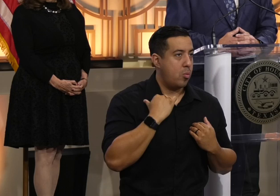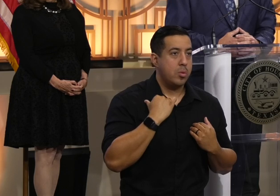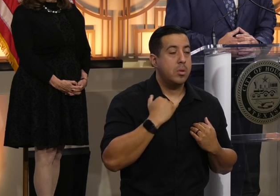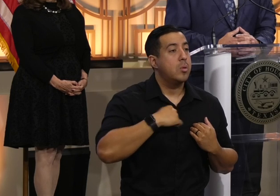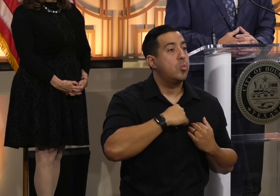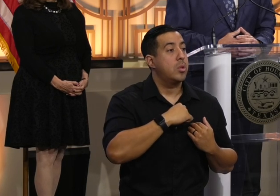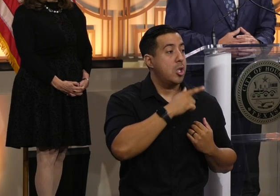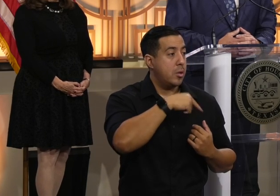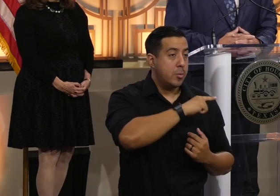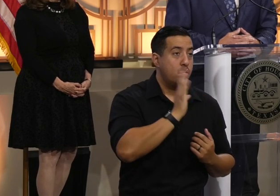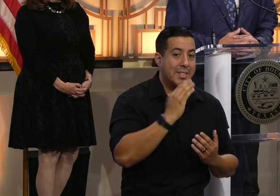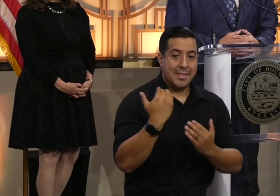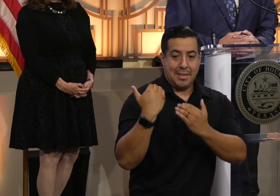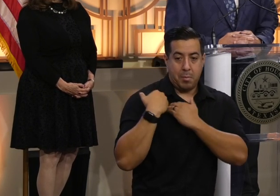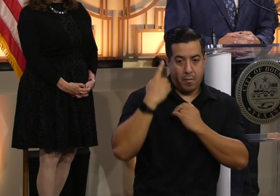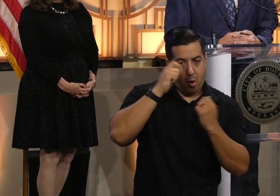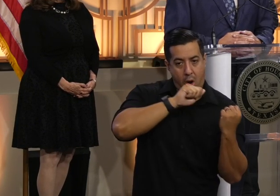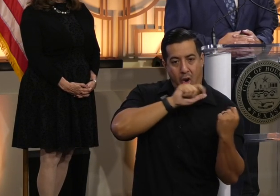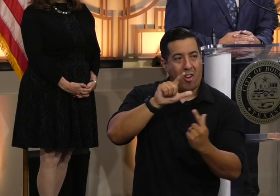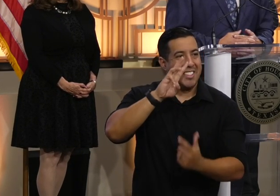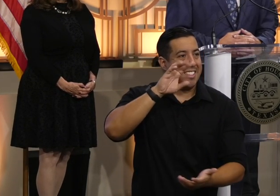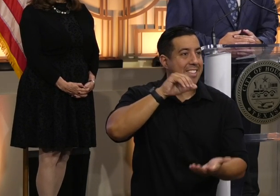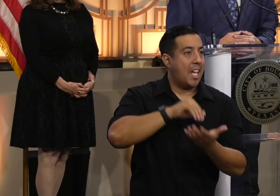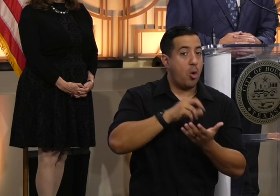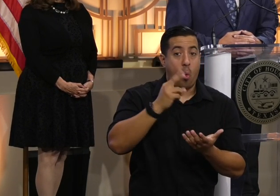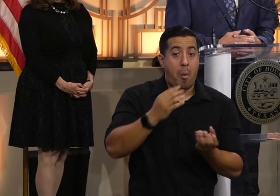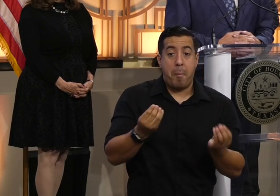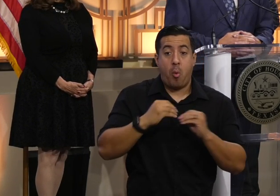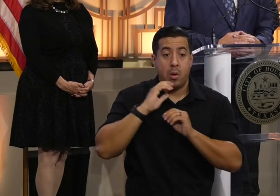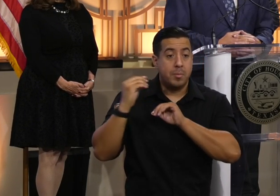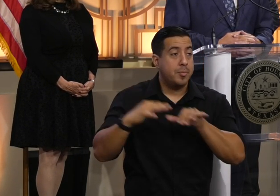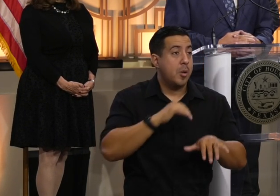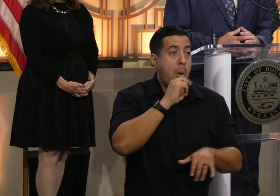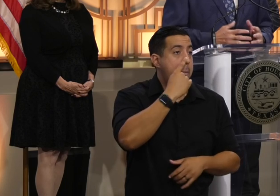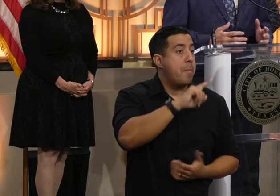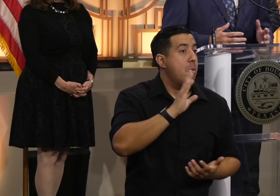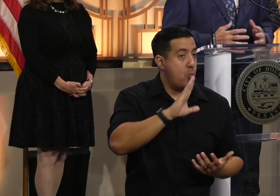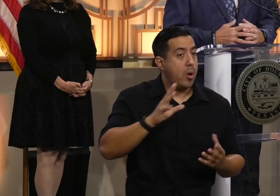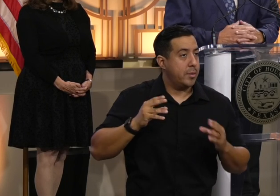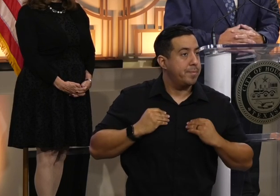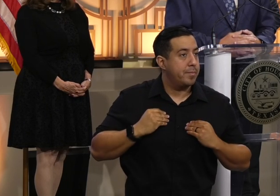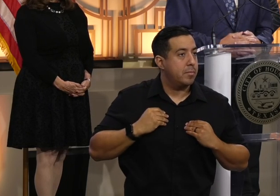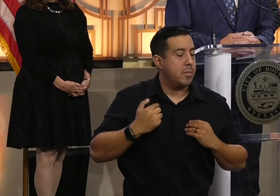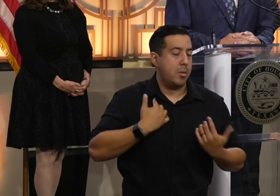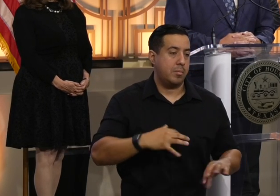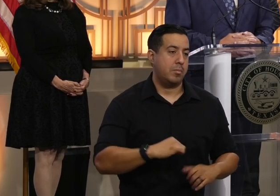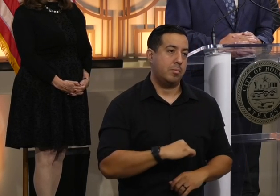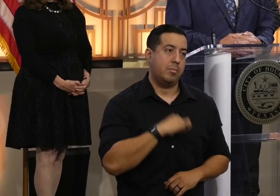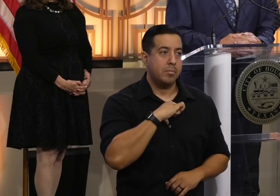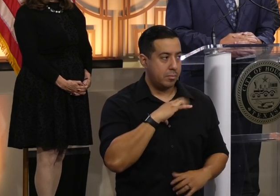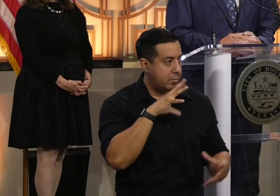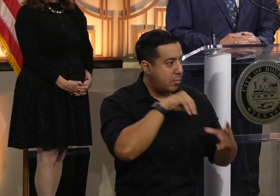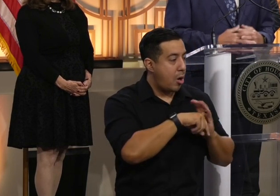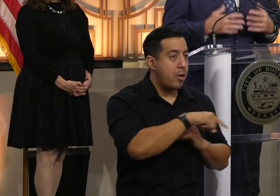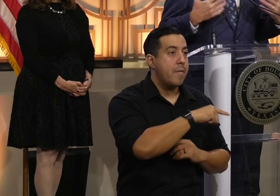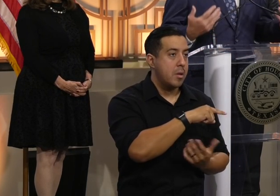responsibility for all 6,000 Afghans or more that are going to come to our city. So I couldn't be prouder to be part of